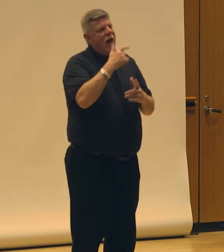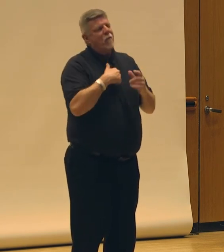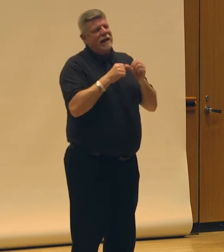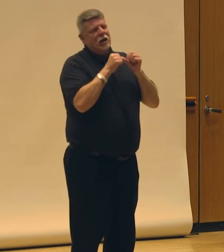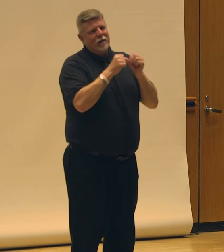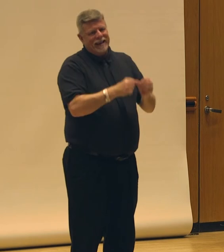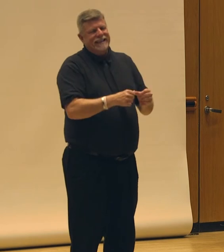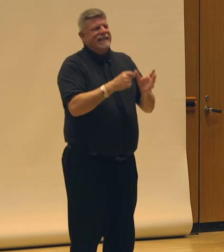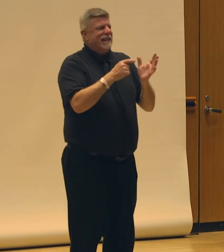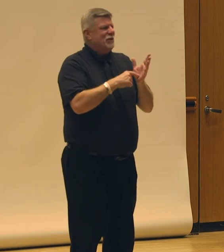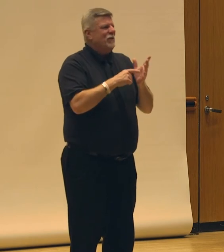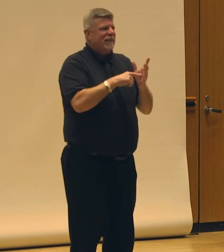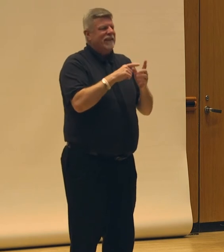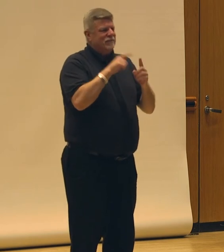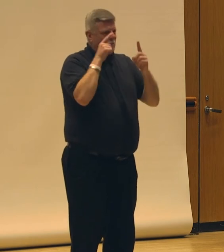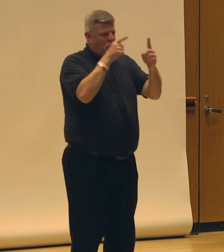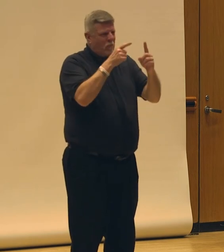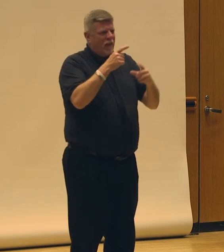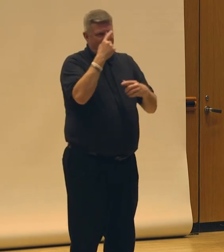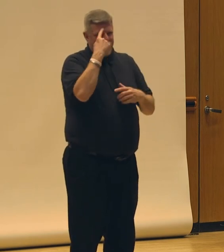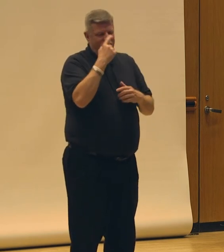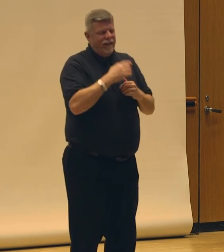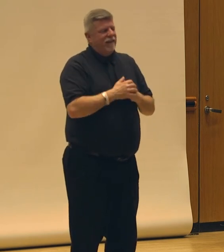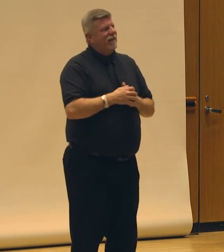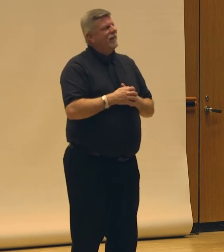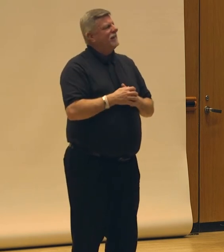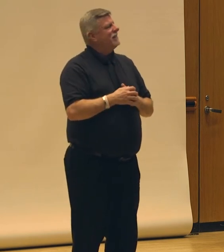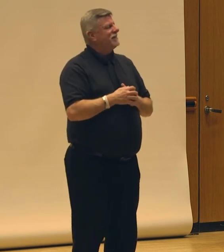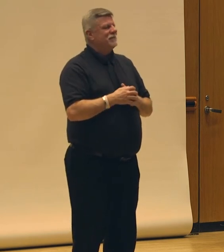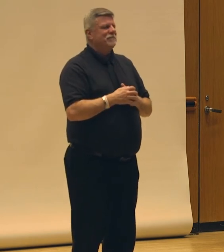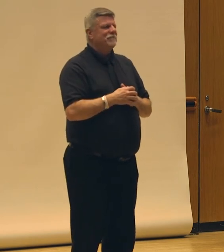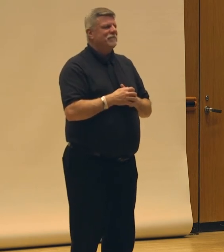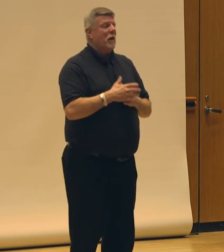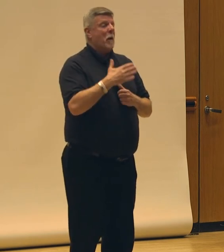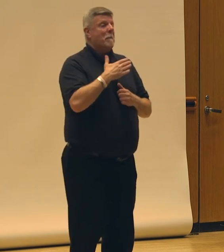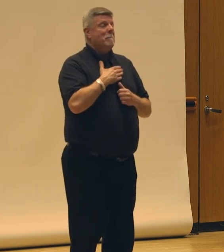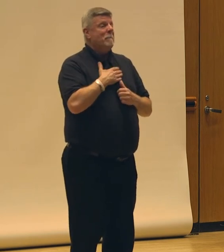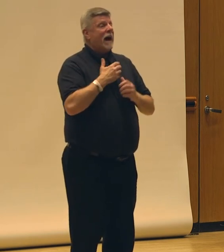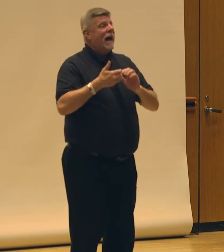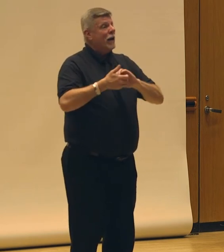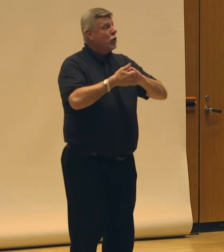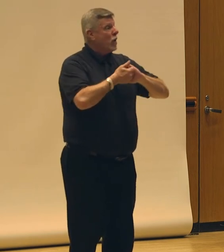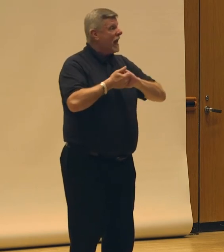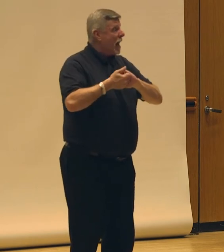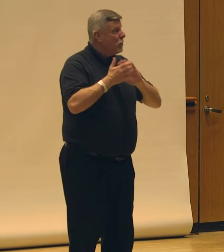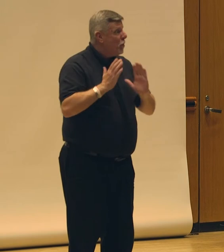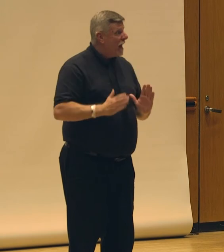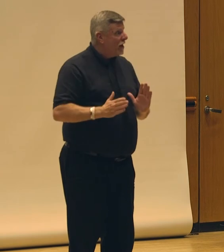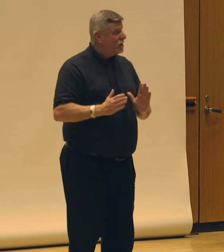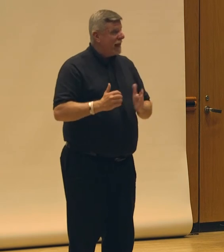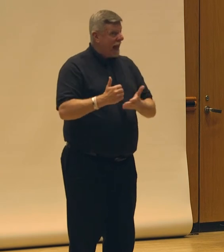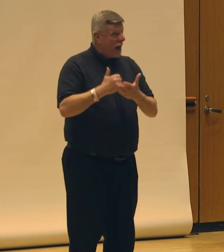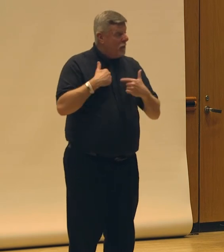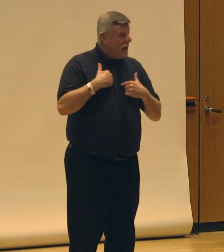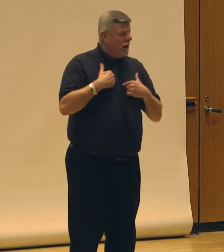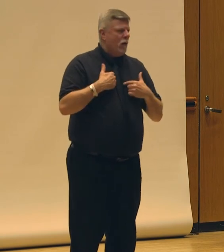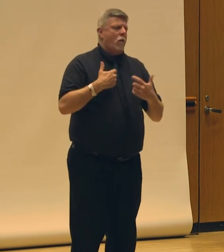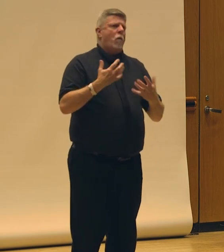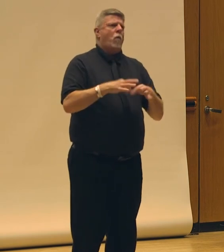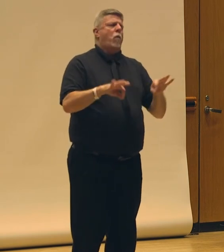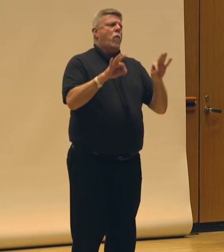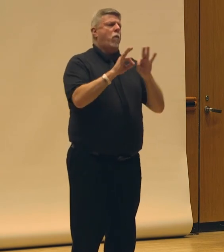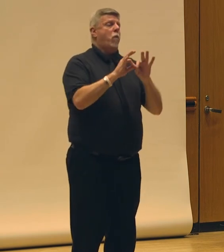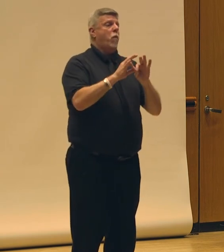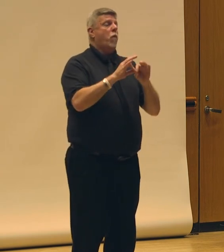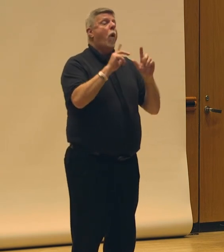this train of thinking, is how important my collaborators are. When I started my company ten years